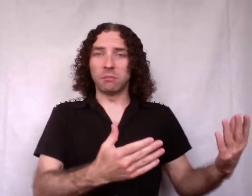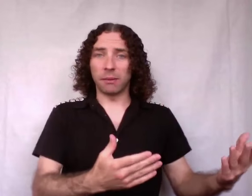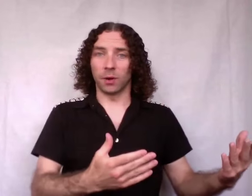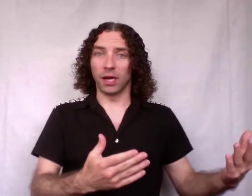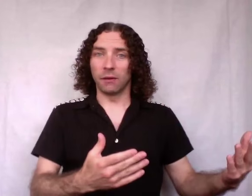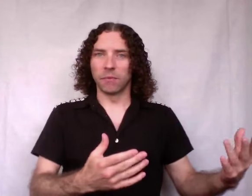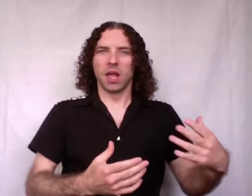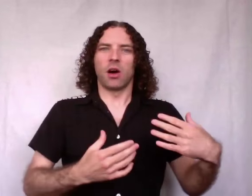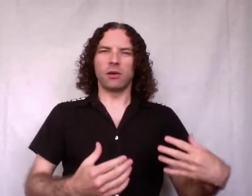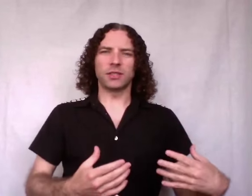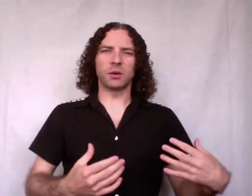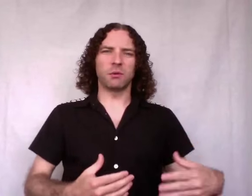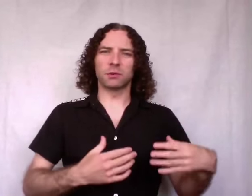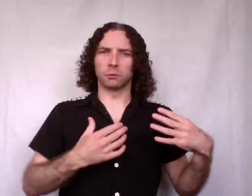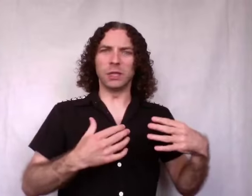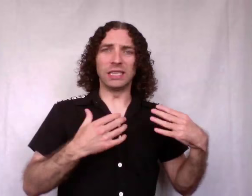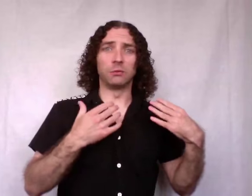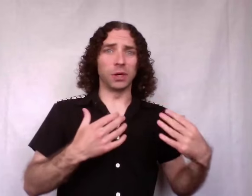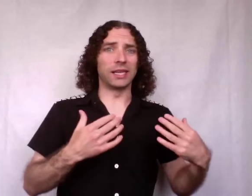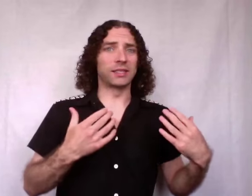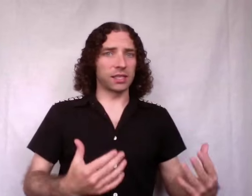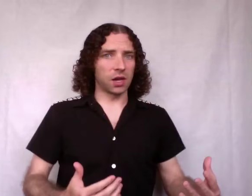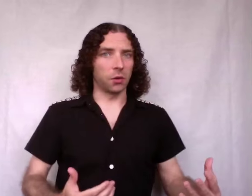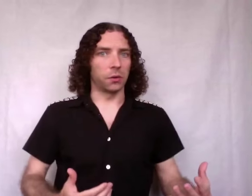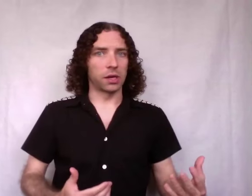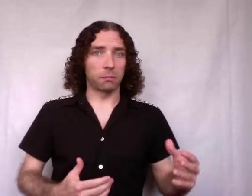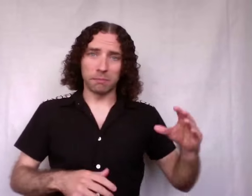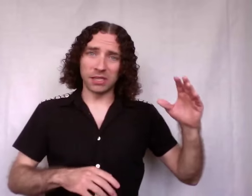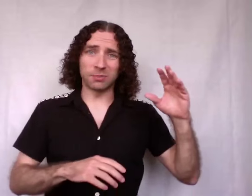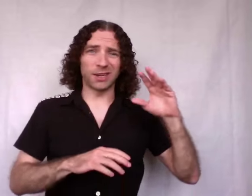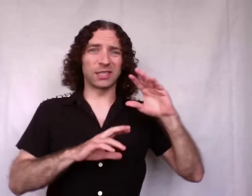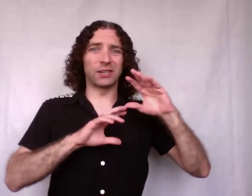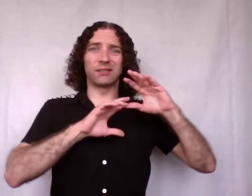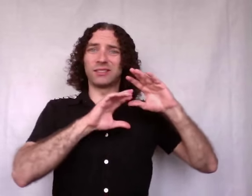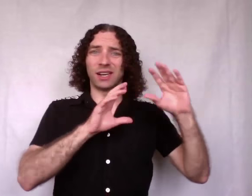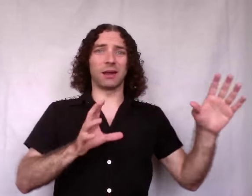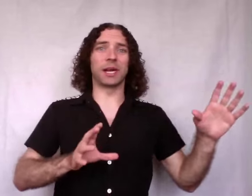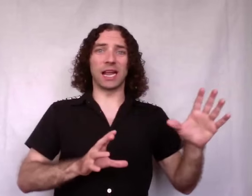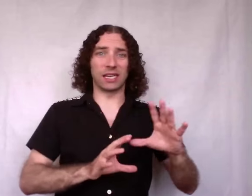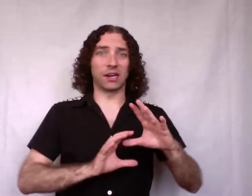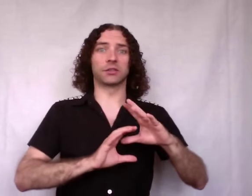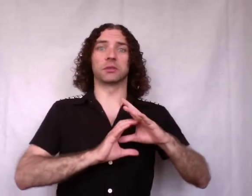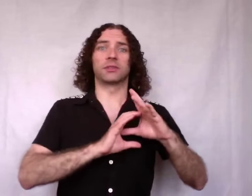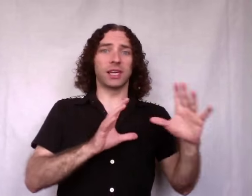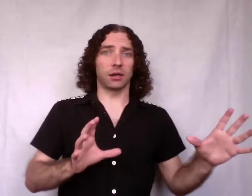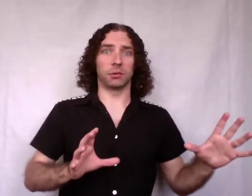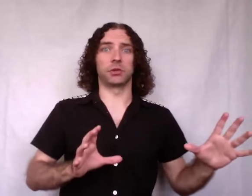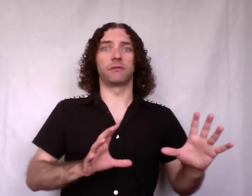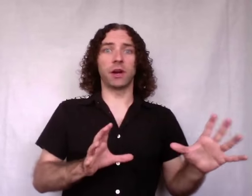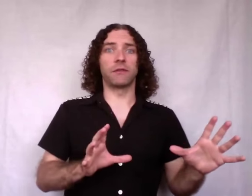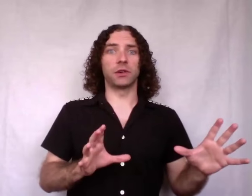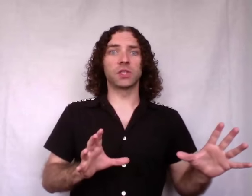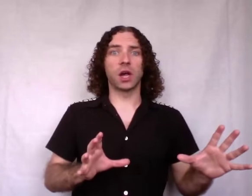memory. Also, was really, really slow. Benchmarks on dynamic allocators are terrible. They're very, very slow